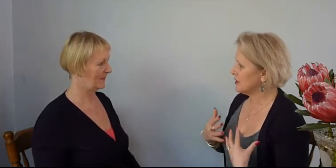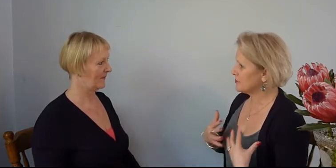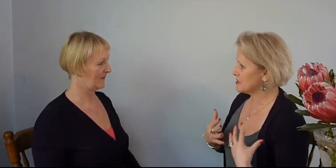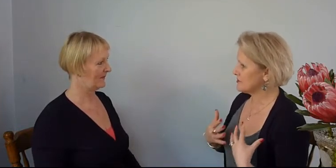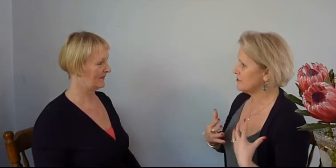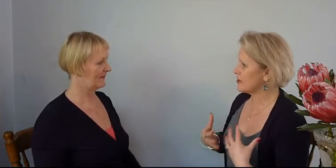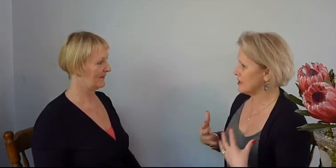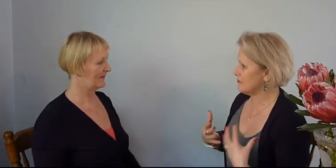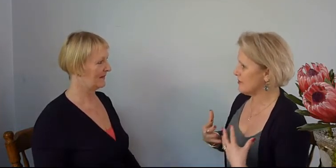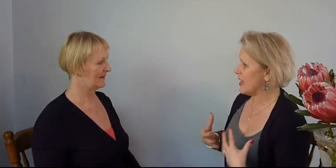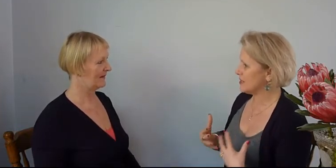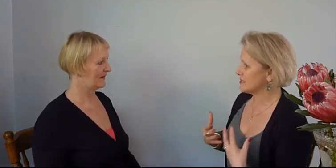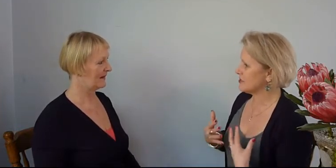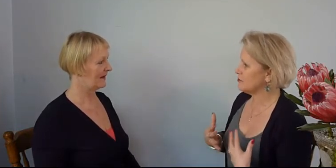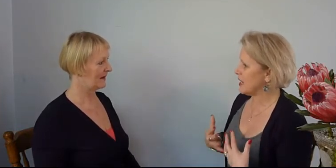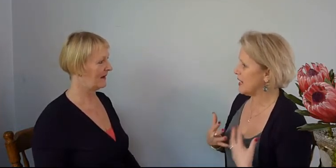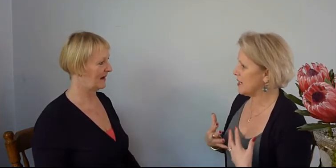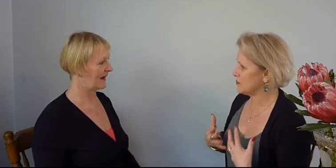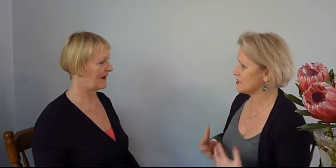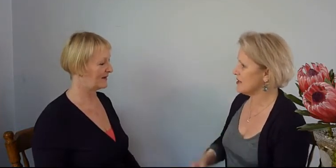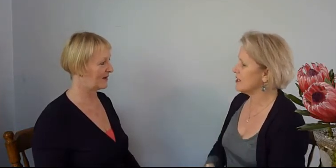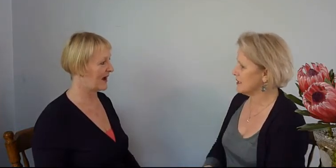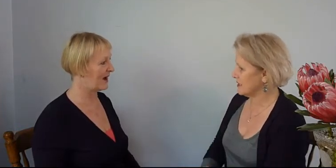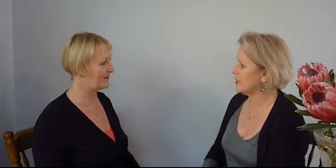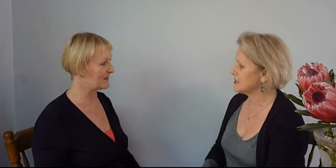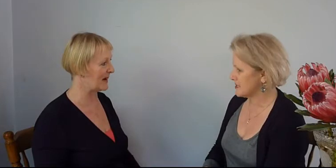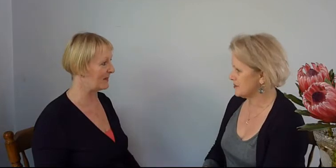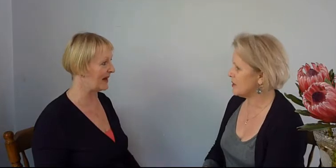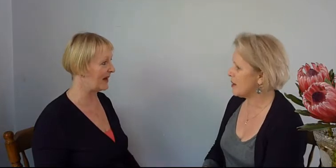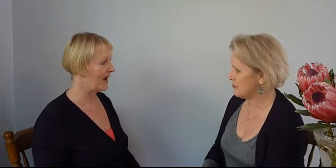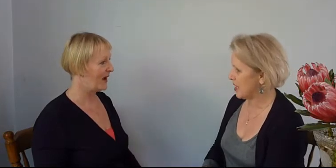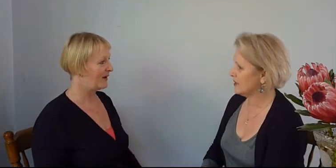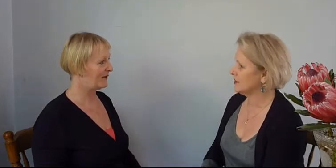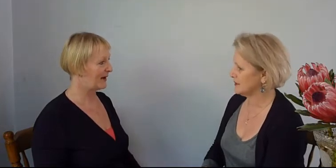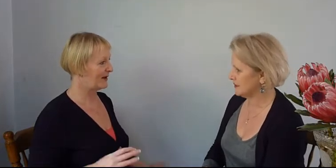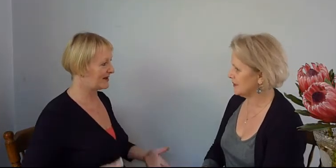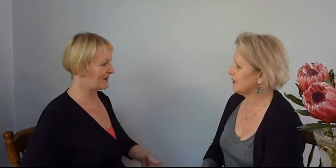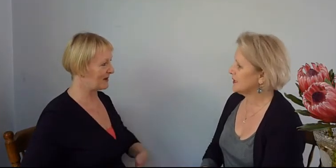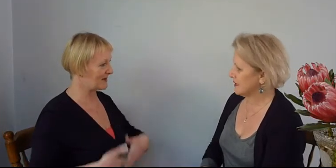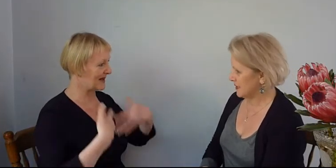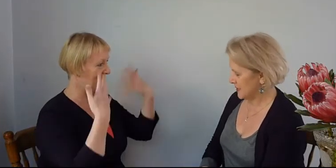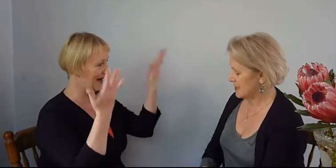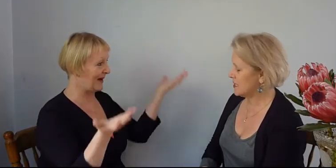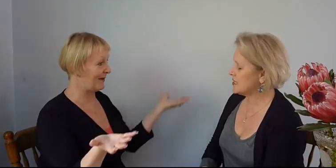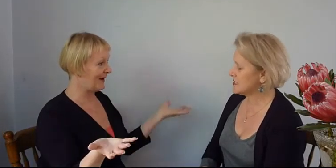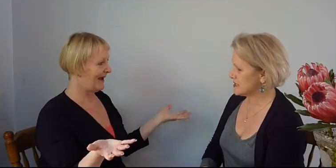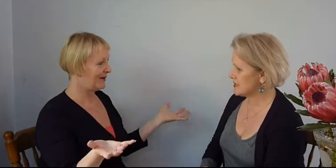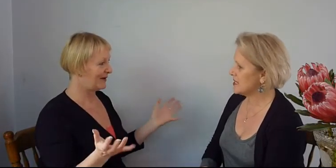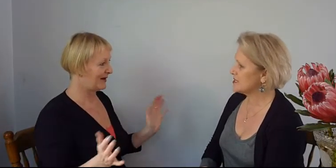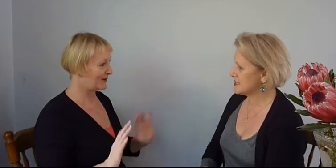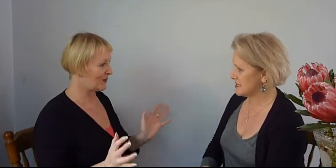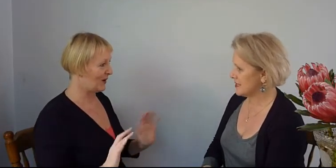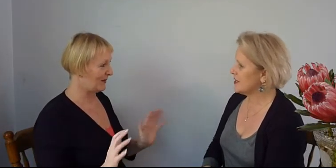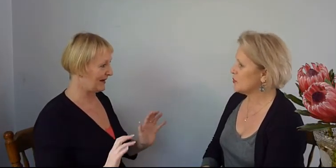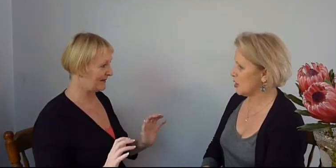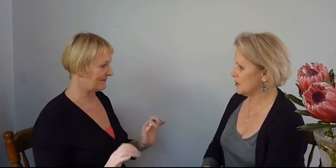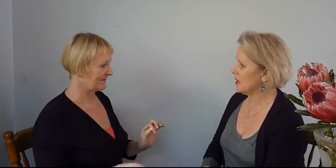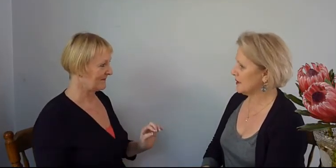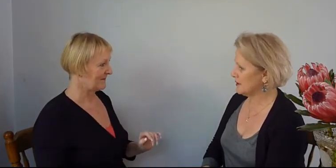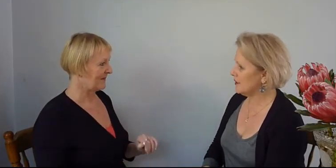it was very fast when my heart was going, yes, pumping. You felt like your stomach was coming up? Yes, yes. And knees were wobbling? Wobbling, yeah.